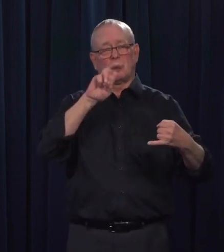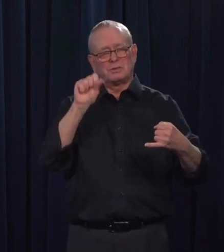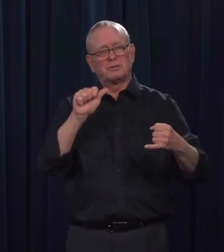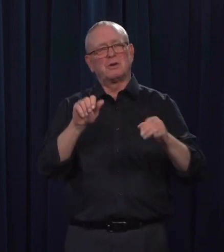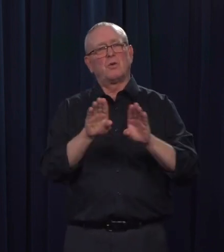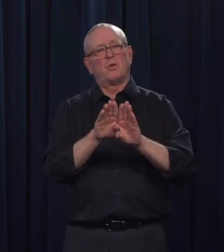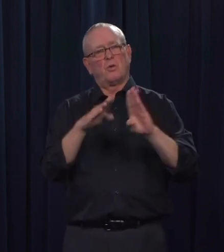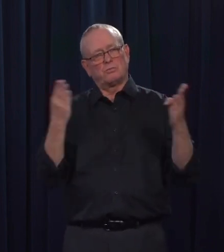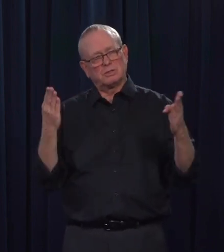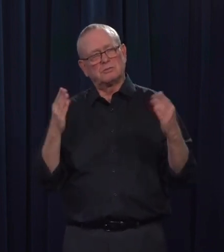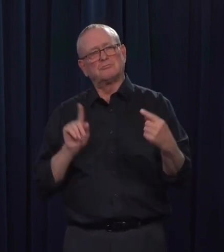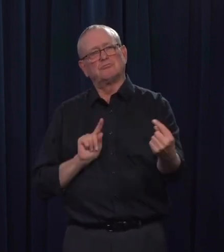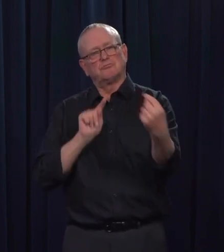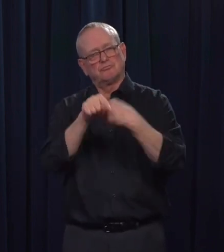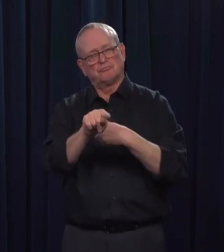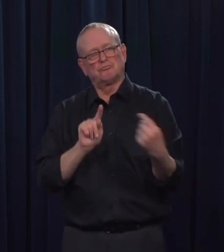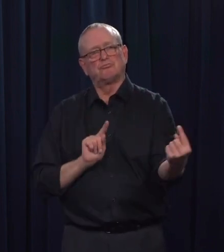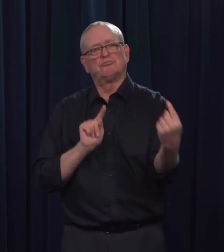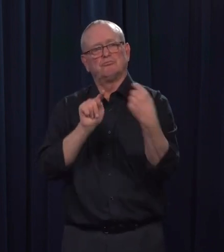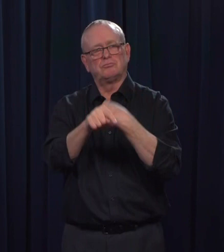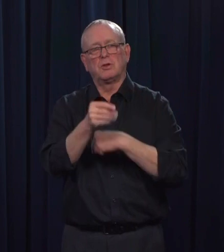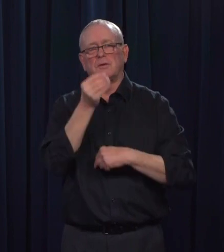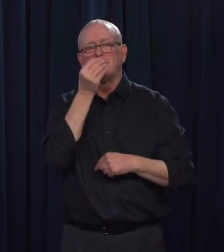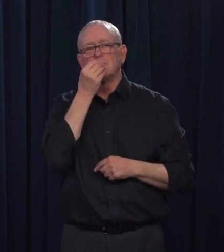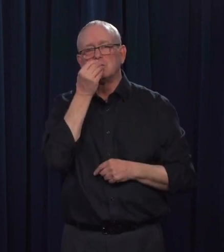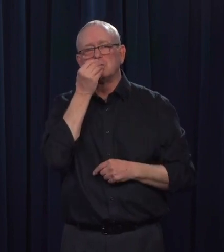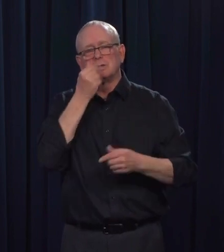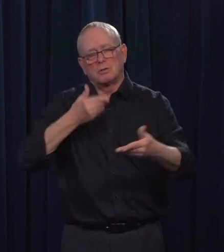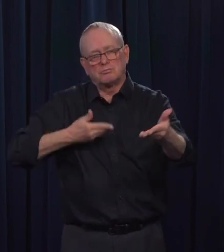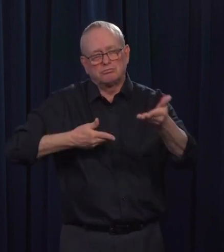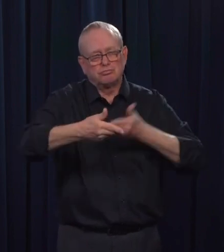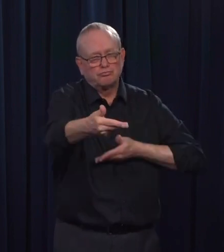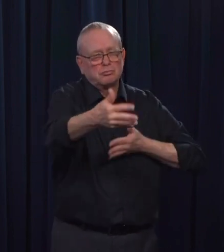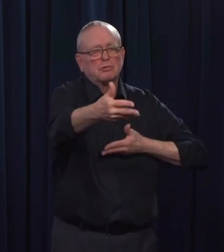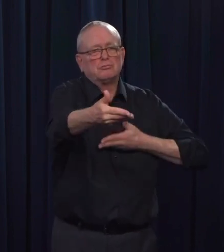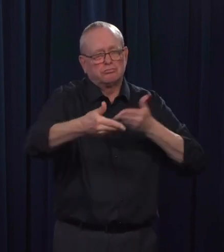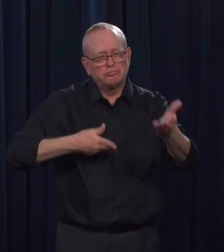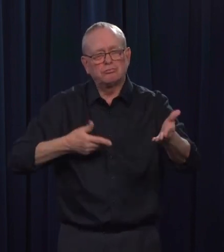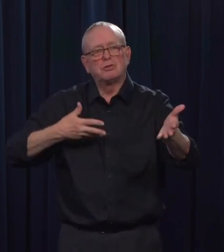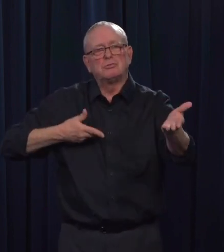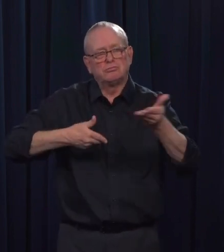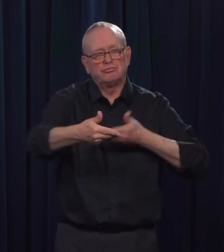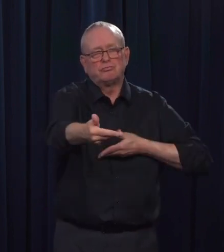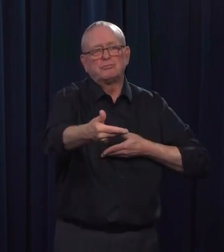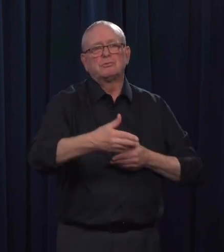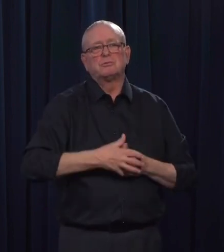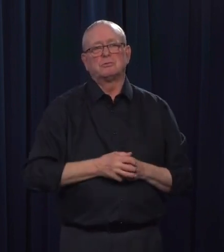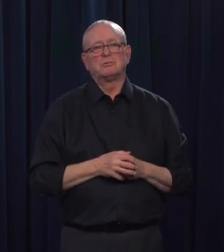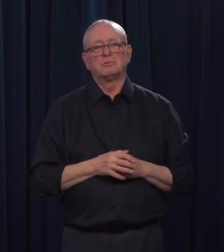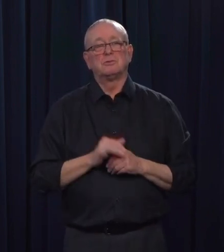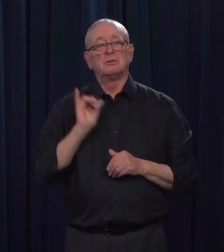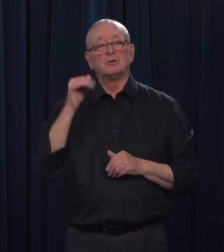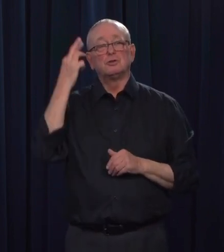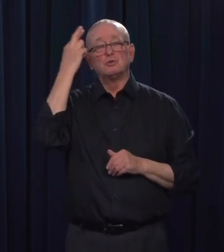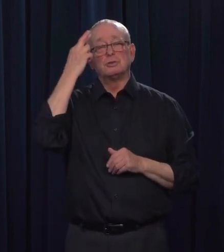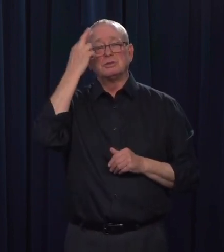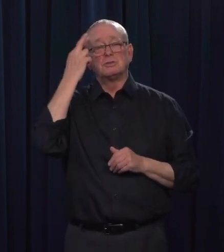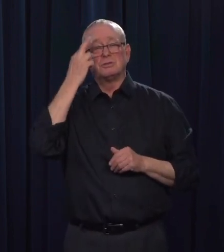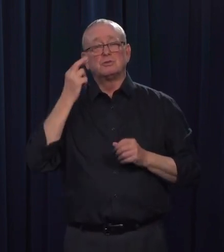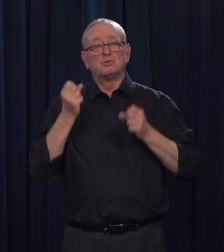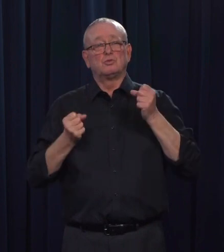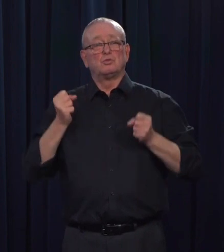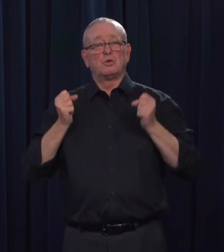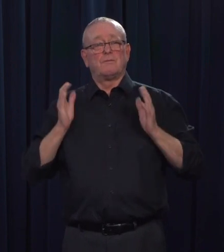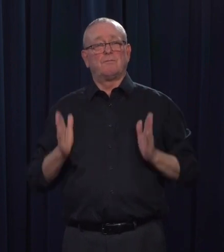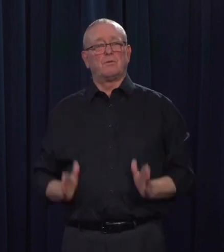provisions, that they don't have to self-isolate because they're, they're doing daily runs. If they had to wait two weeks every time they cross the border to self